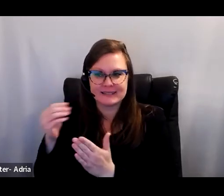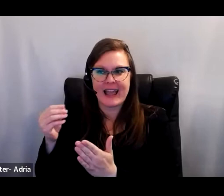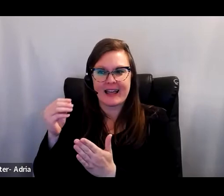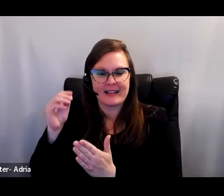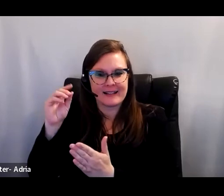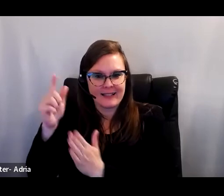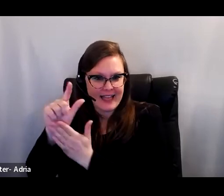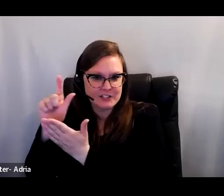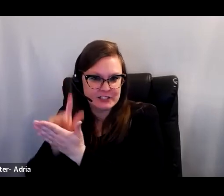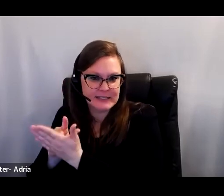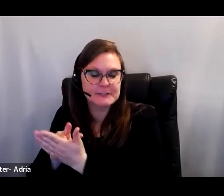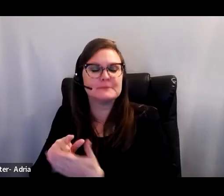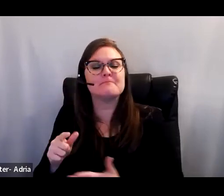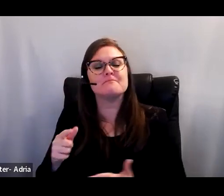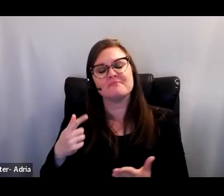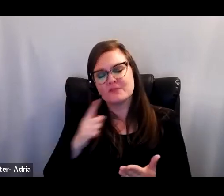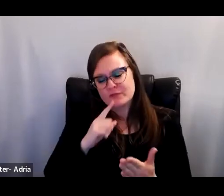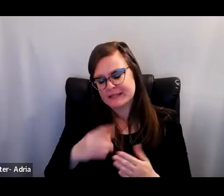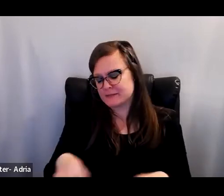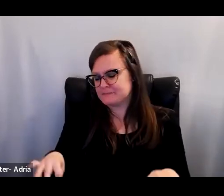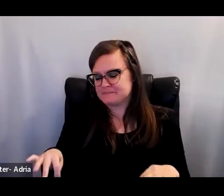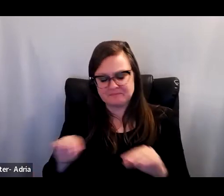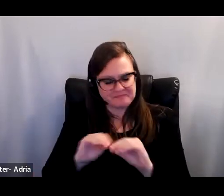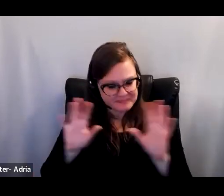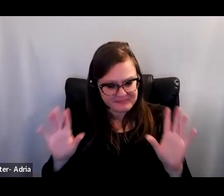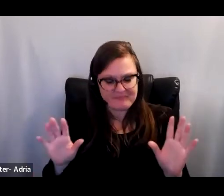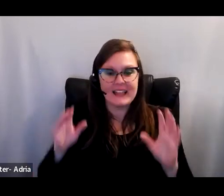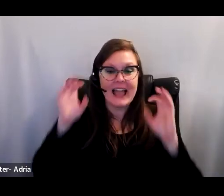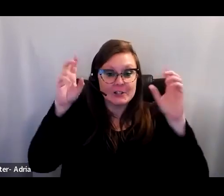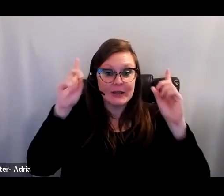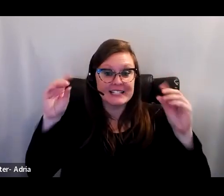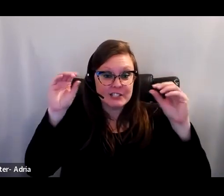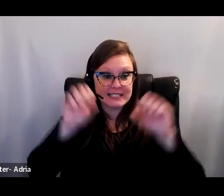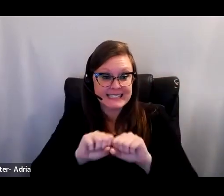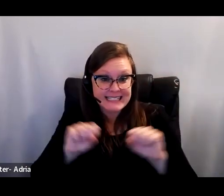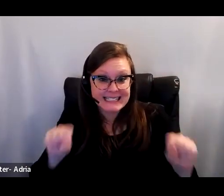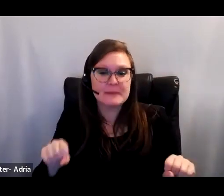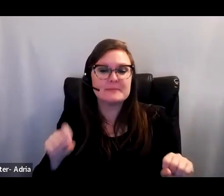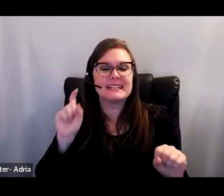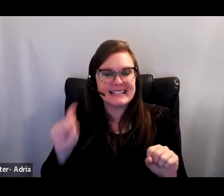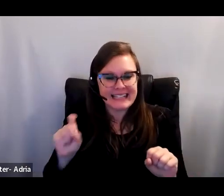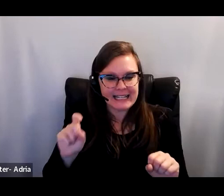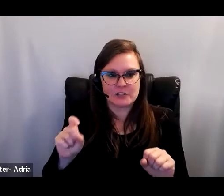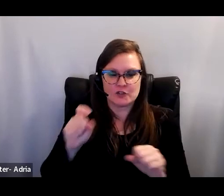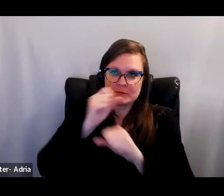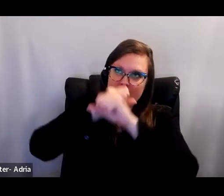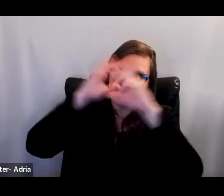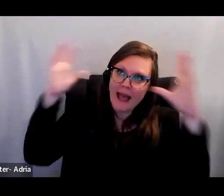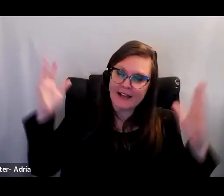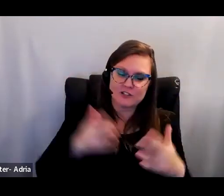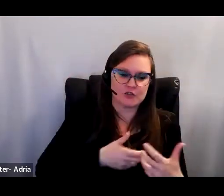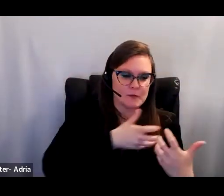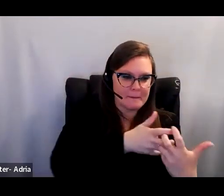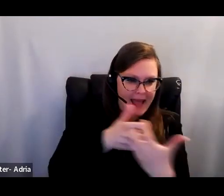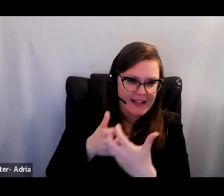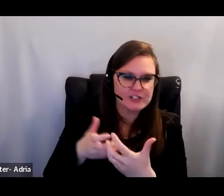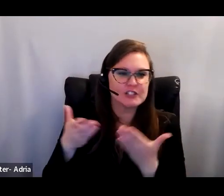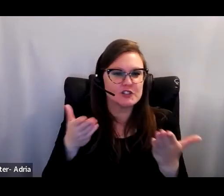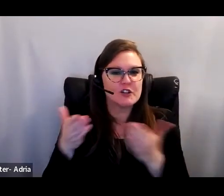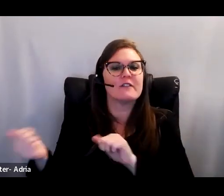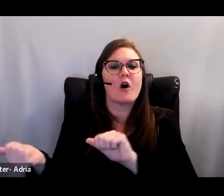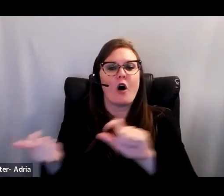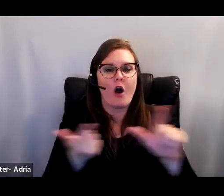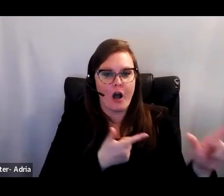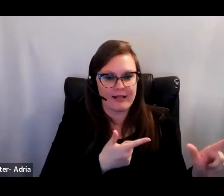increasingly clear that education systems need to be reimagined to serve all students well, and particularly those who have been marginalized